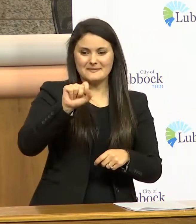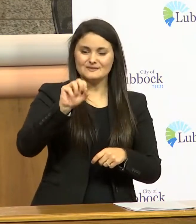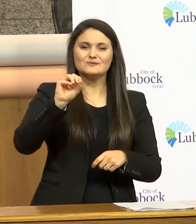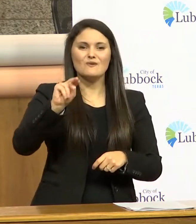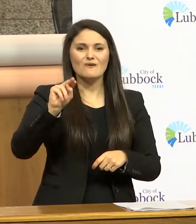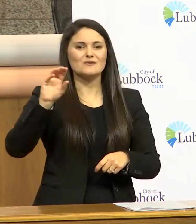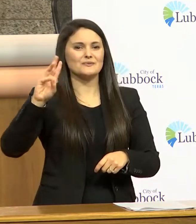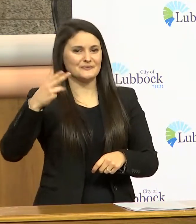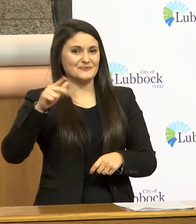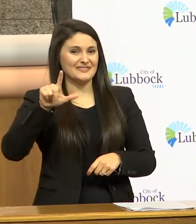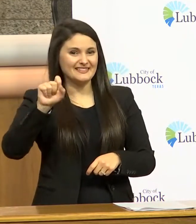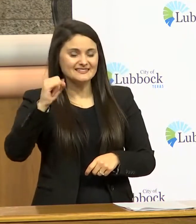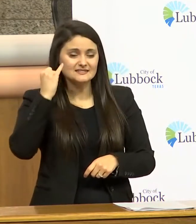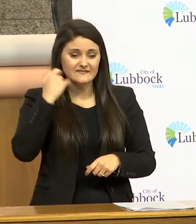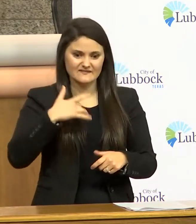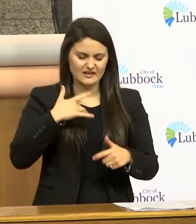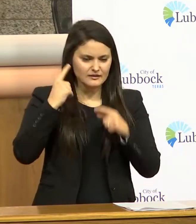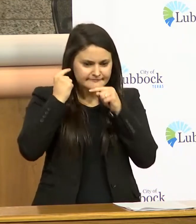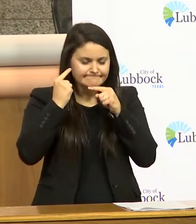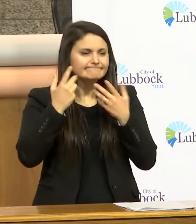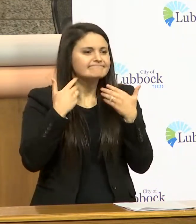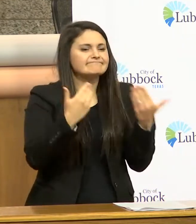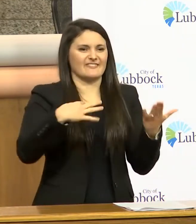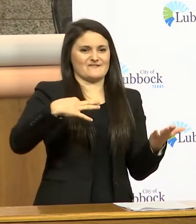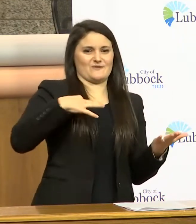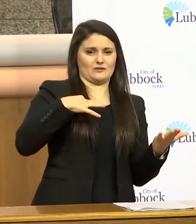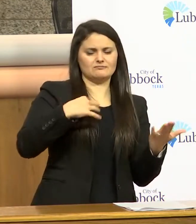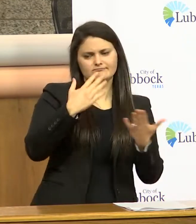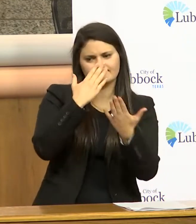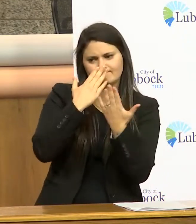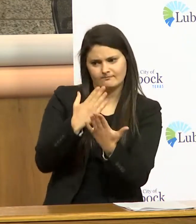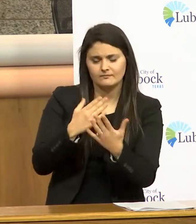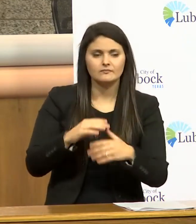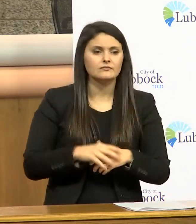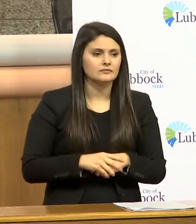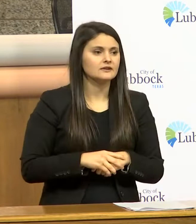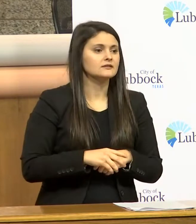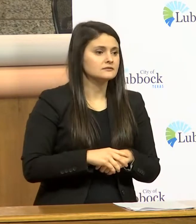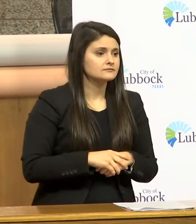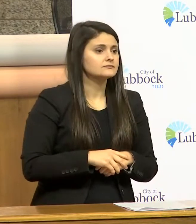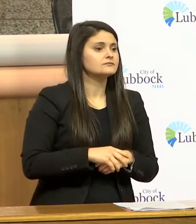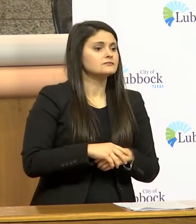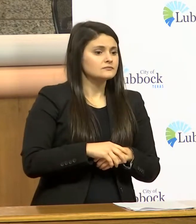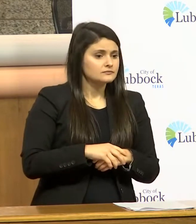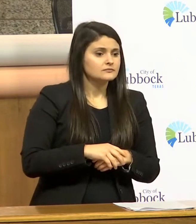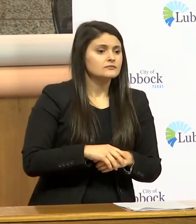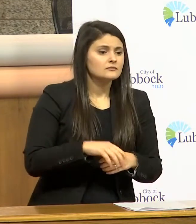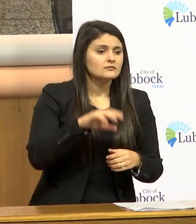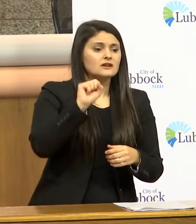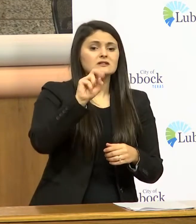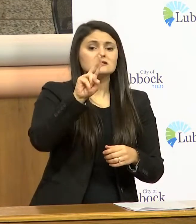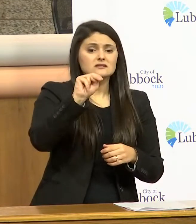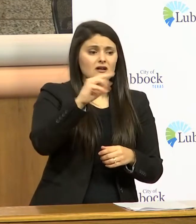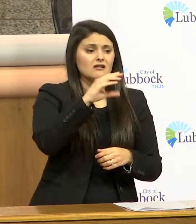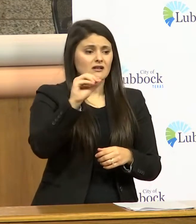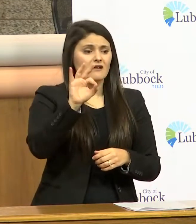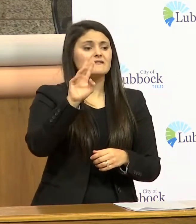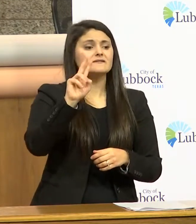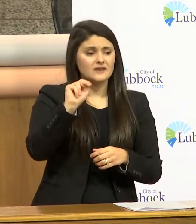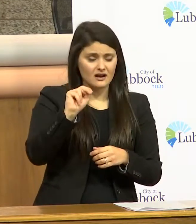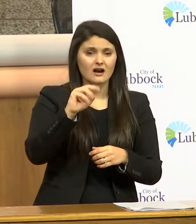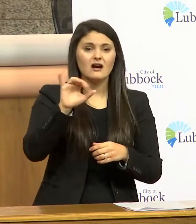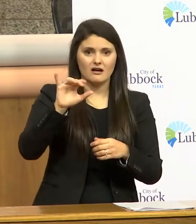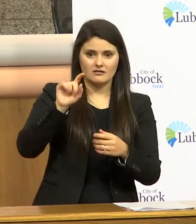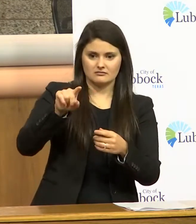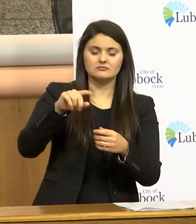something to do and i'm very thankful for that the sun and fun the talking to ywca sun and fun out on south on the